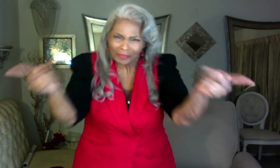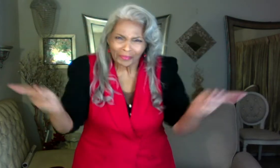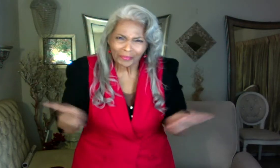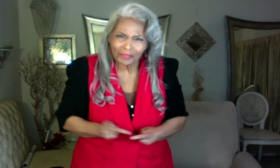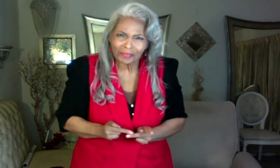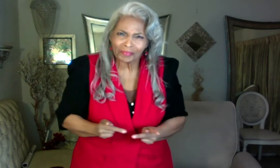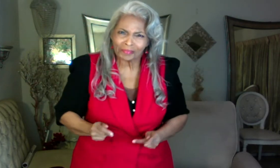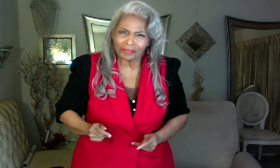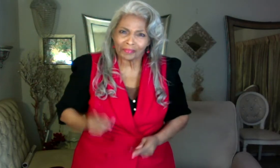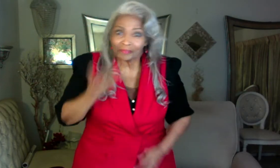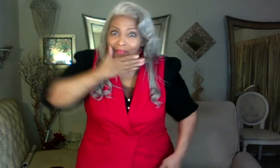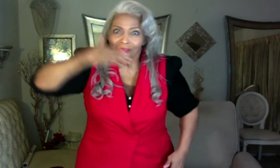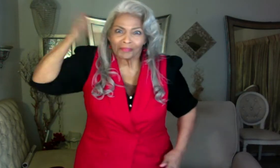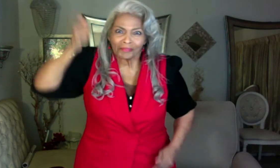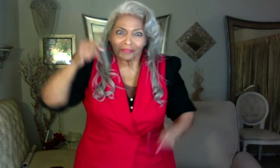The best place?